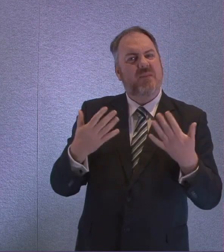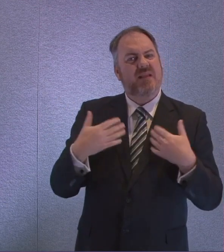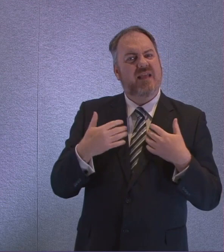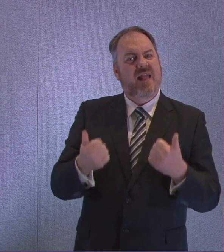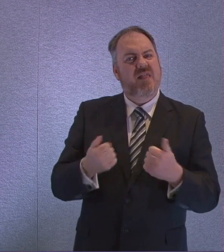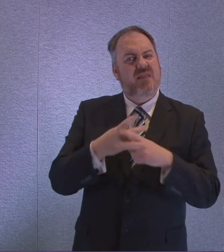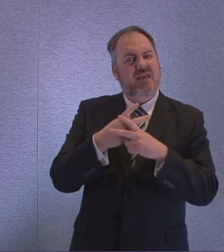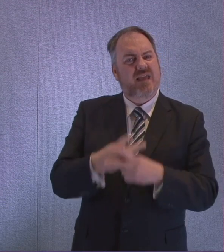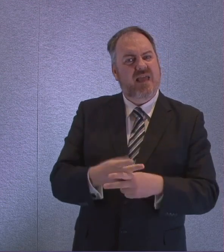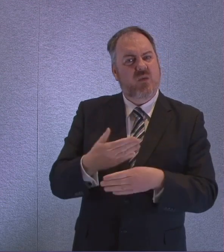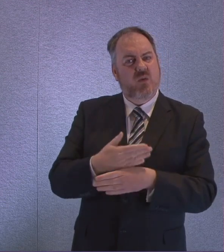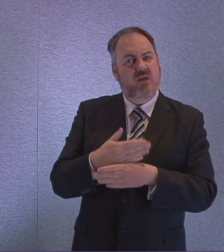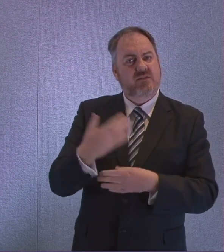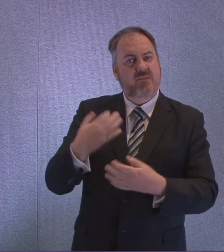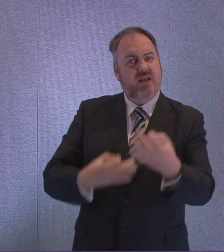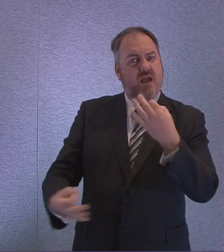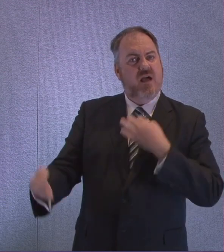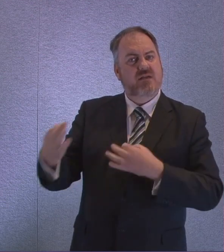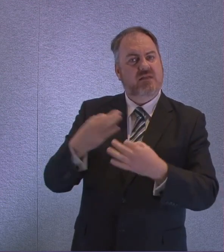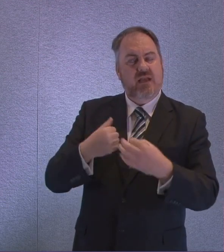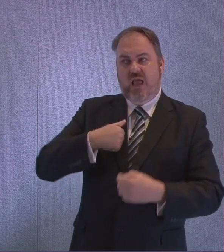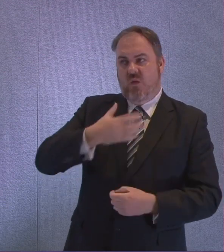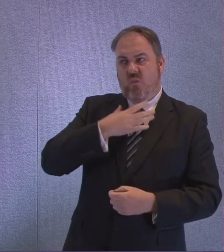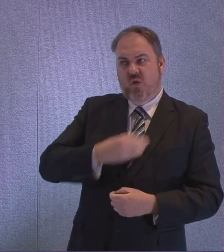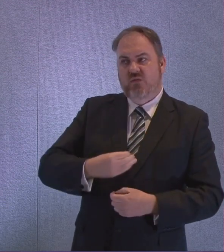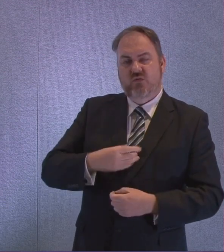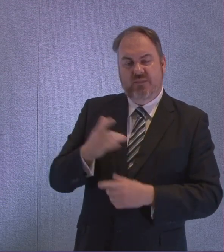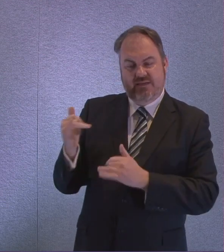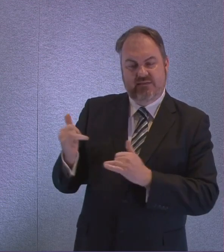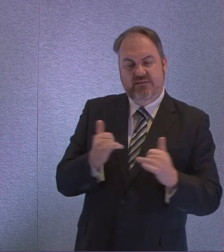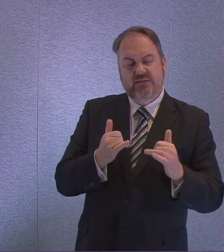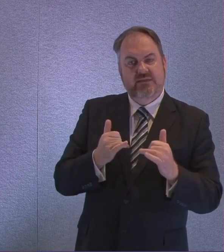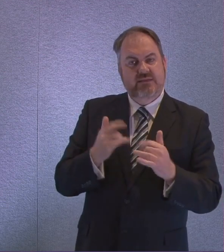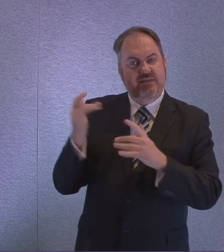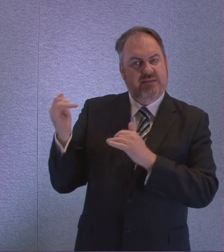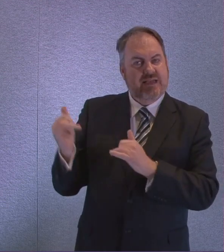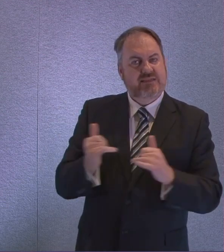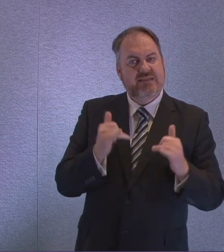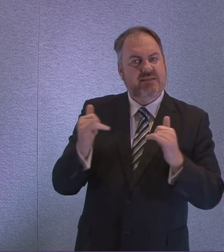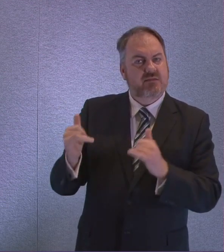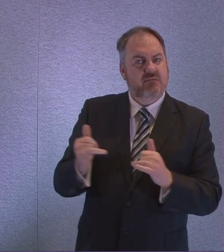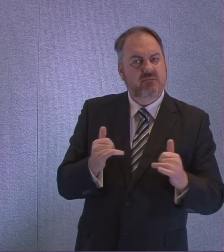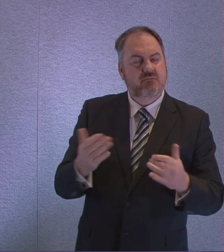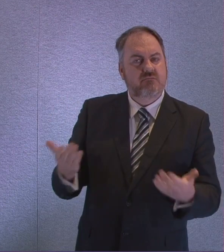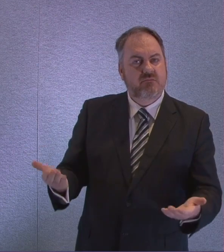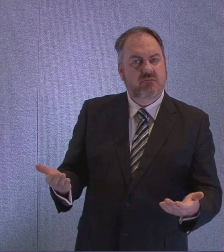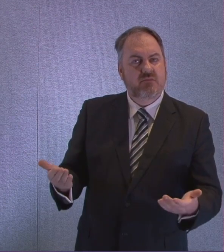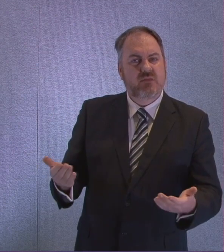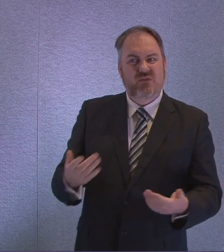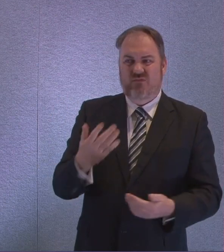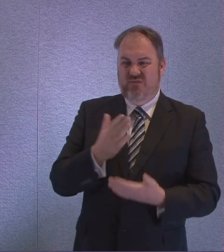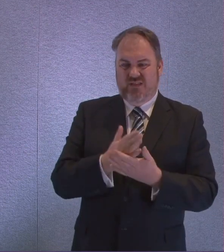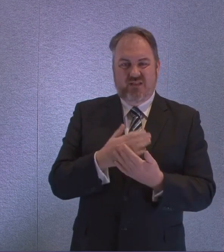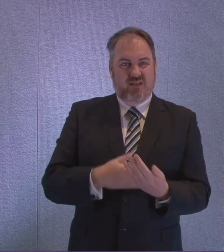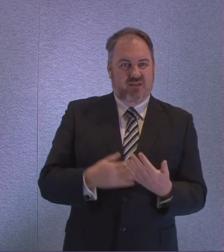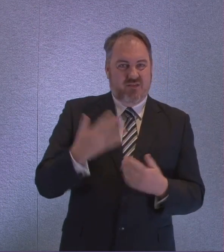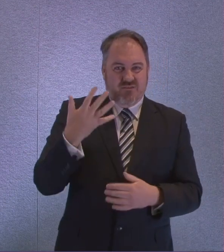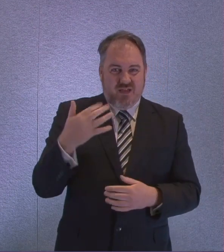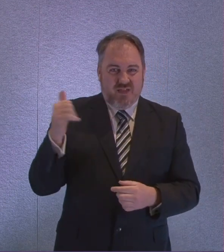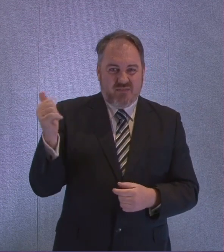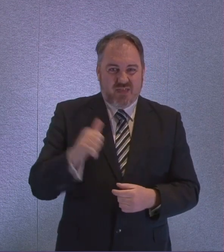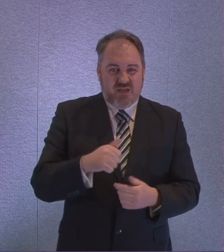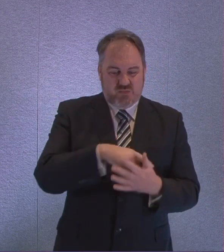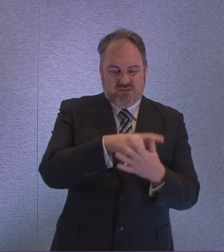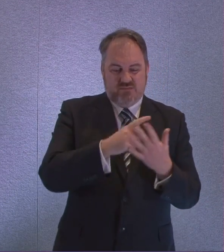workers have requested to be tested? a rate down between those 5,000 people, how many are